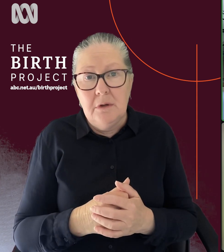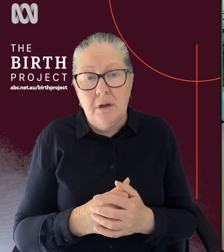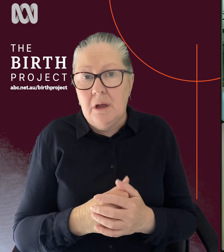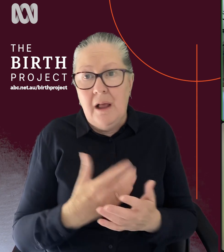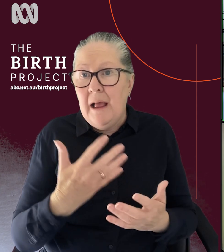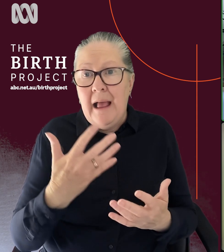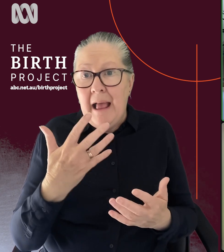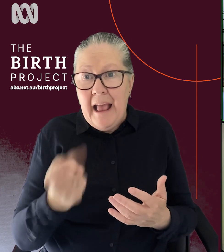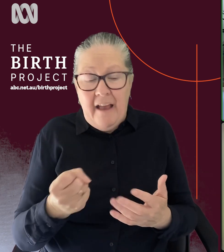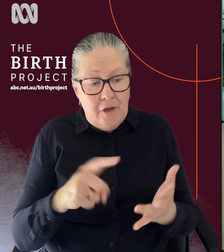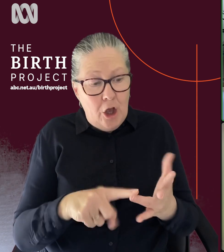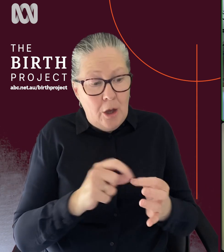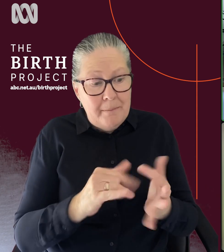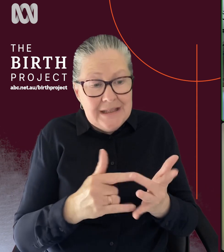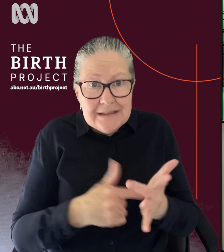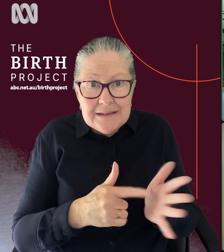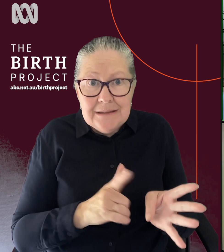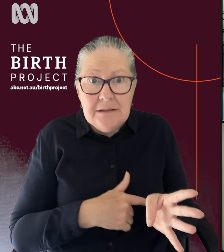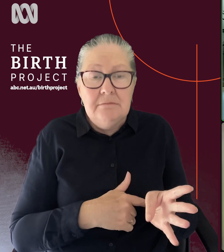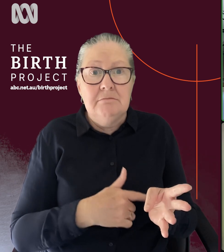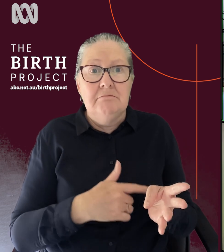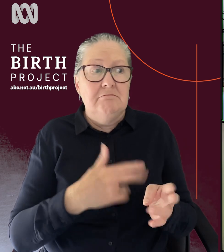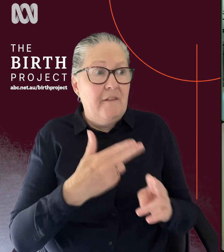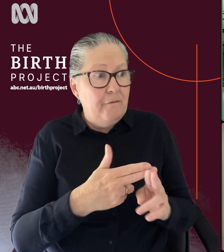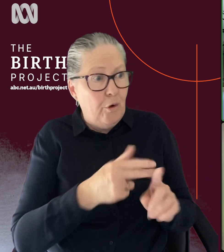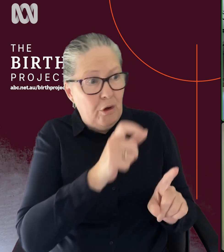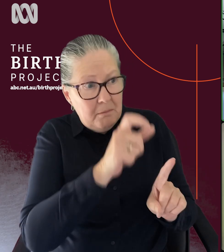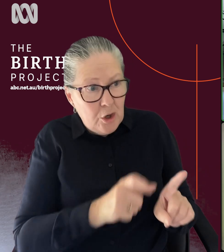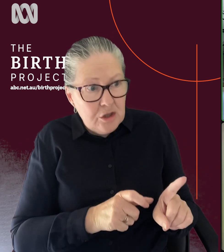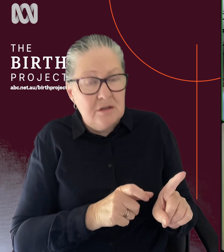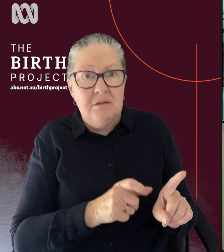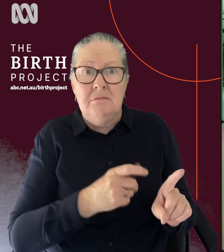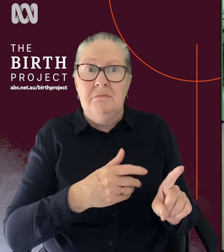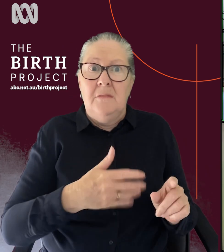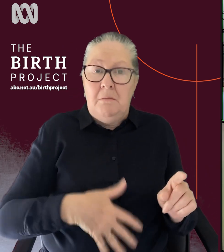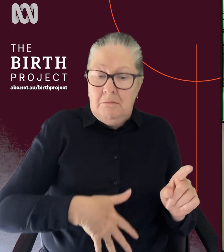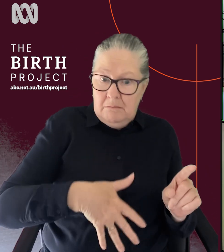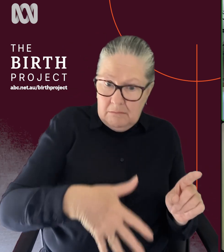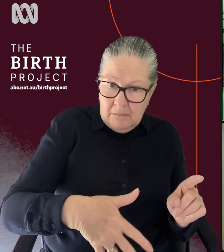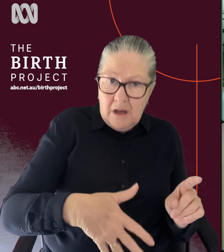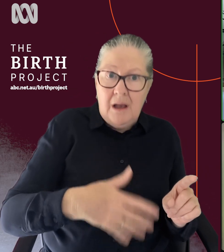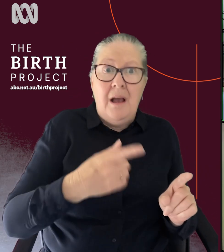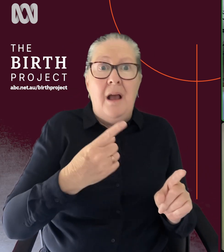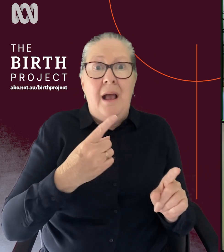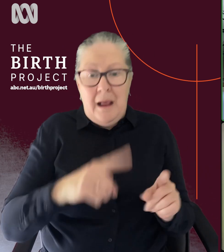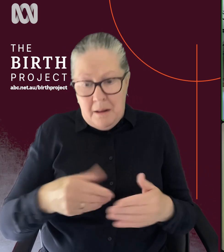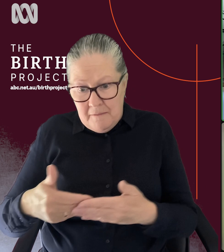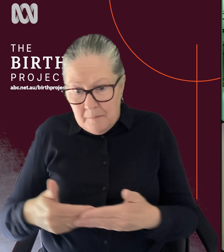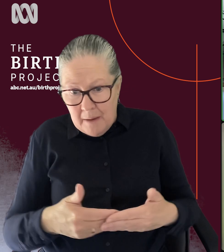other complications. If you have things like obesity, you know, for you maternally and neonatally, um, but just because you have a high BMI, that